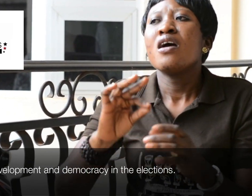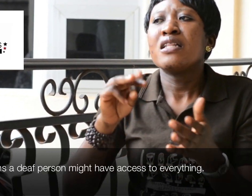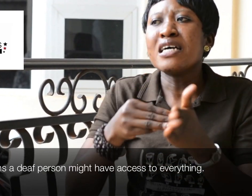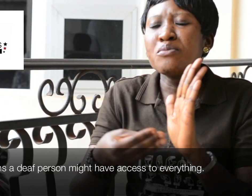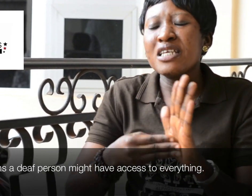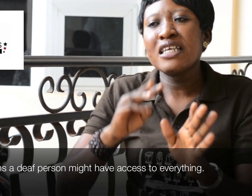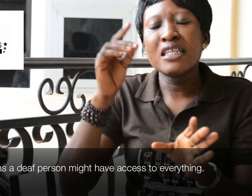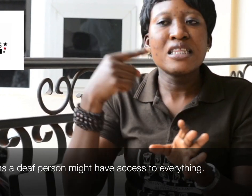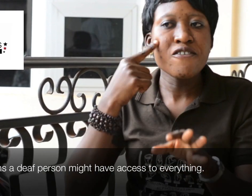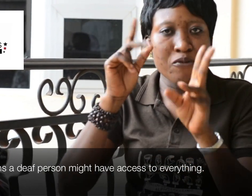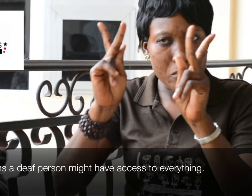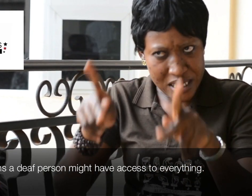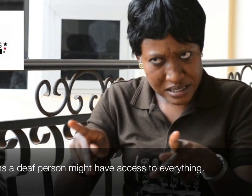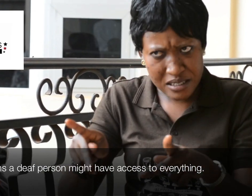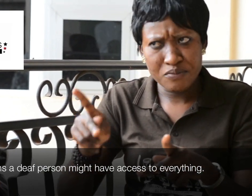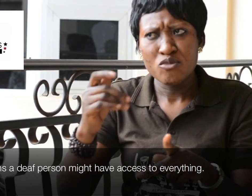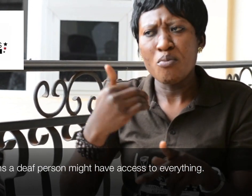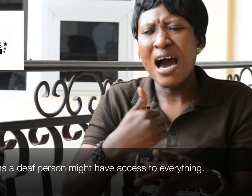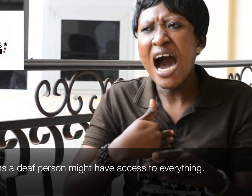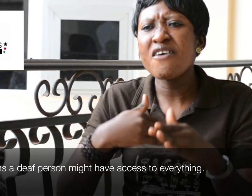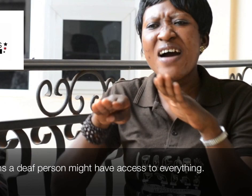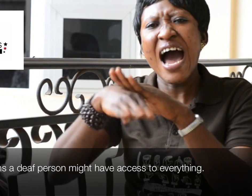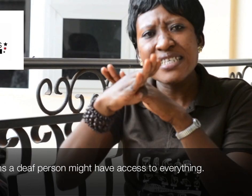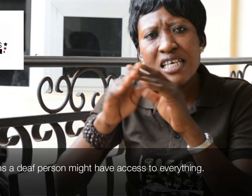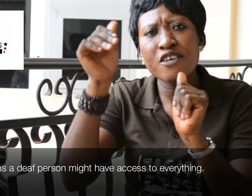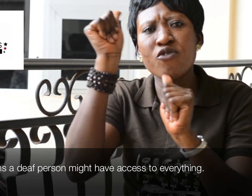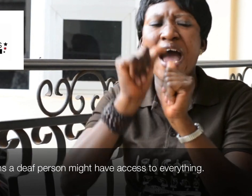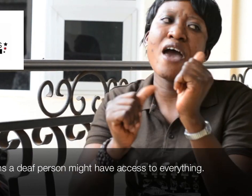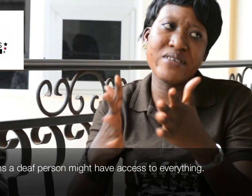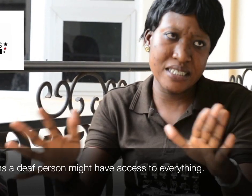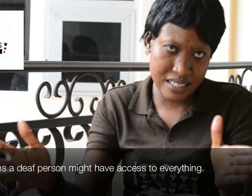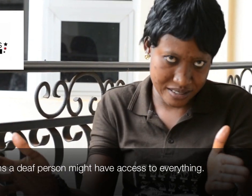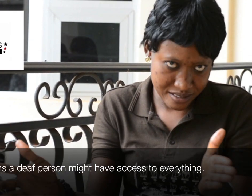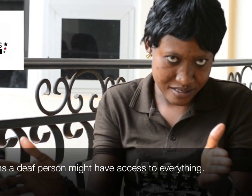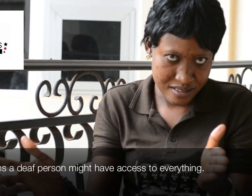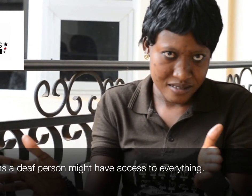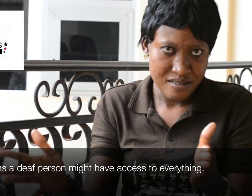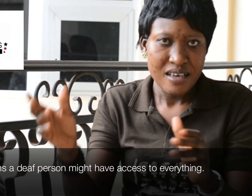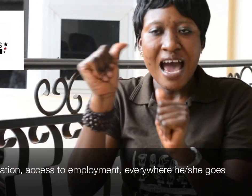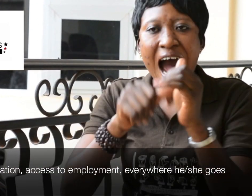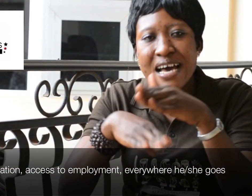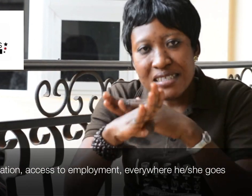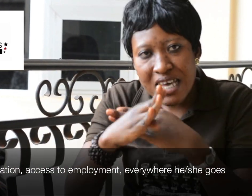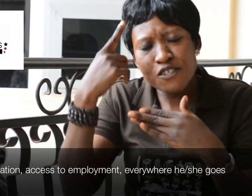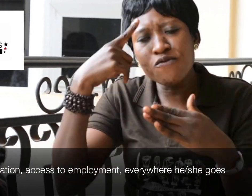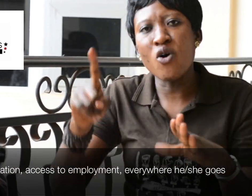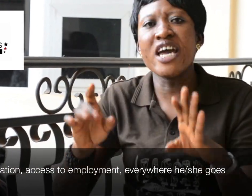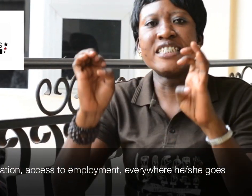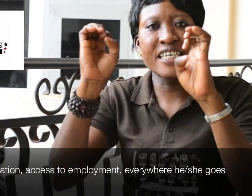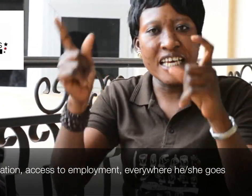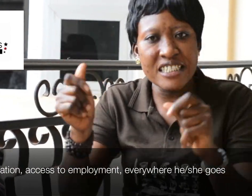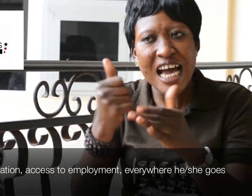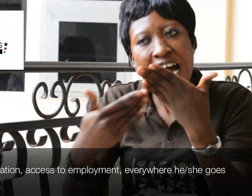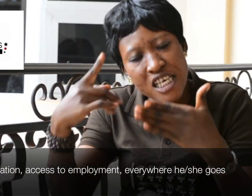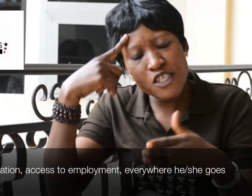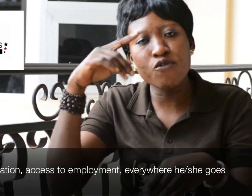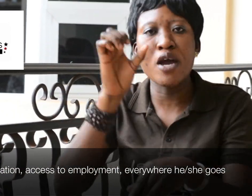That's meaning deaf person might have access for everything. Access for education. Access for